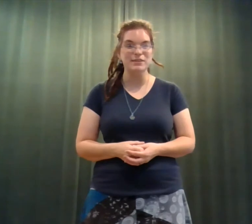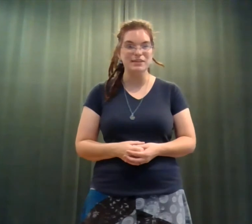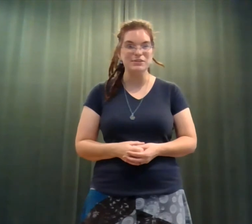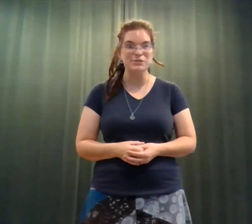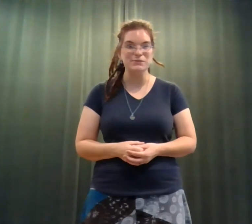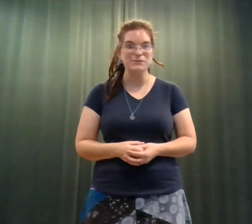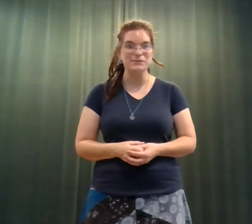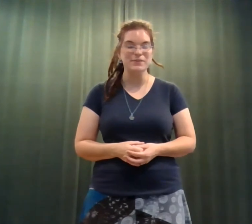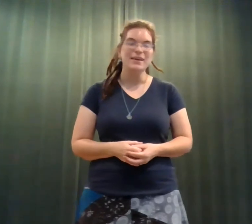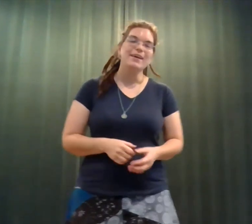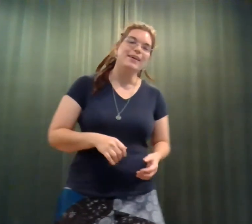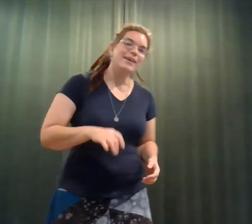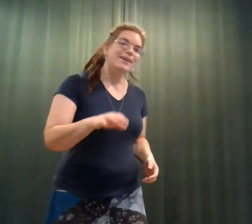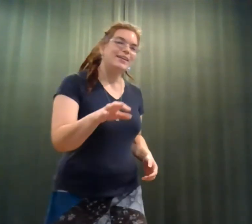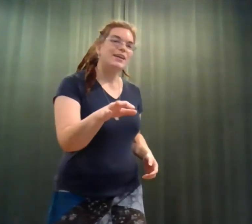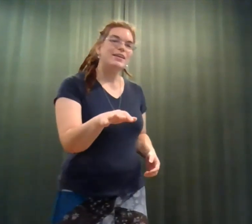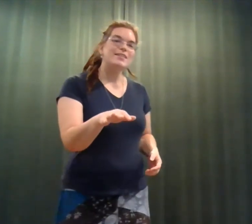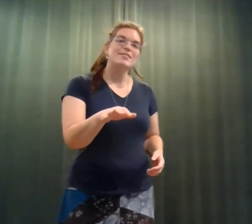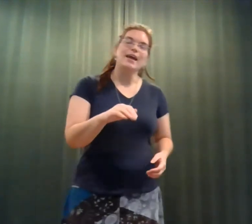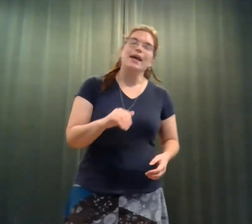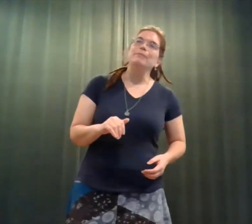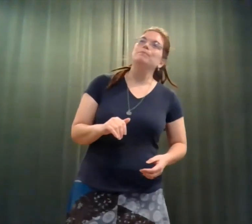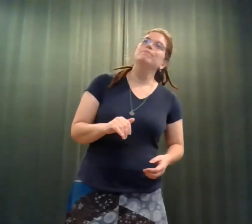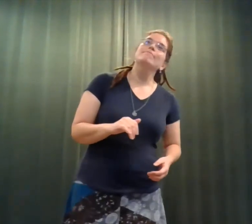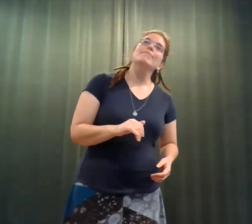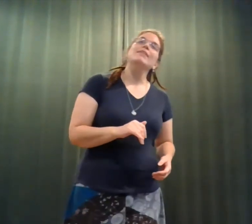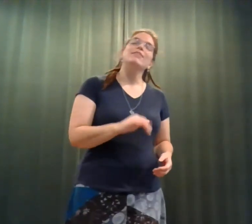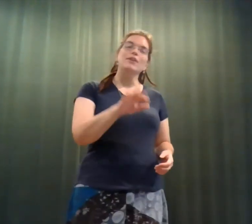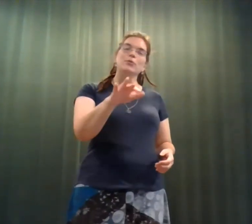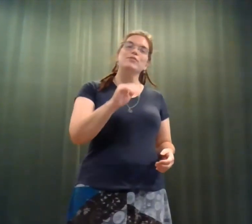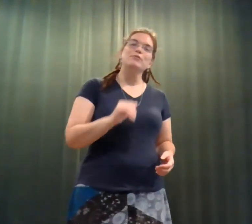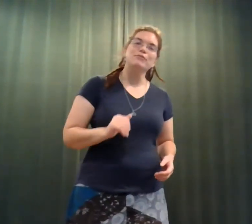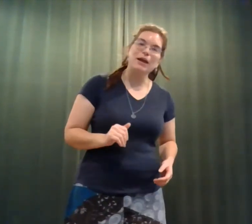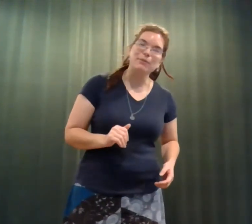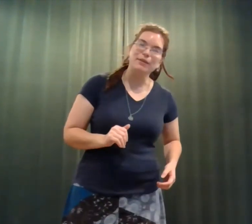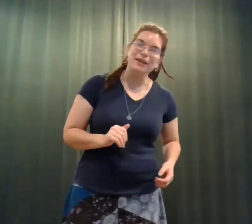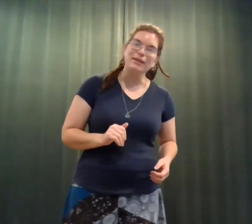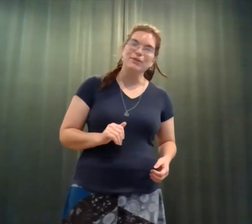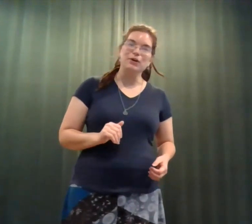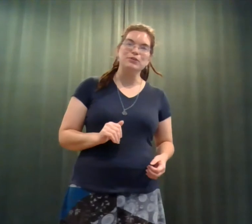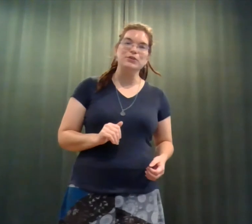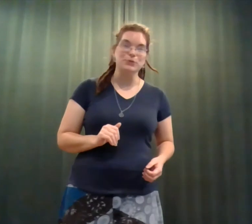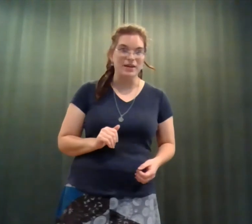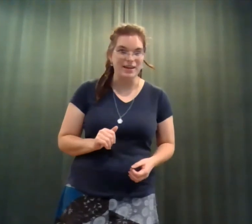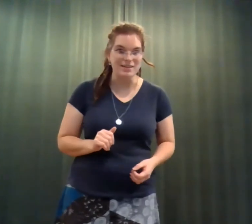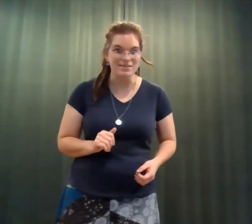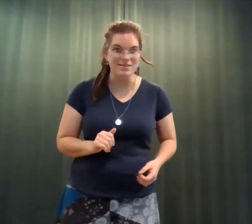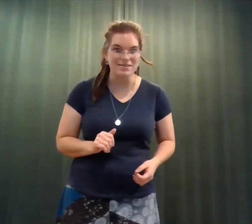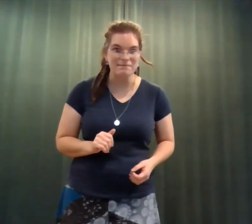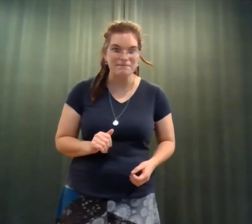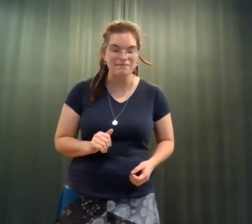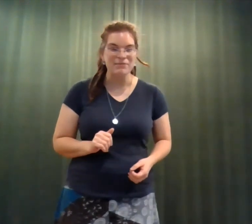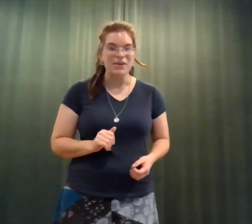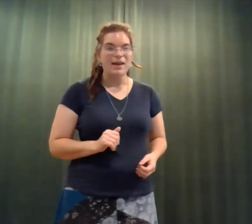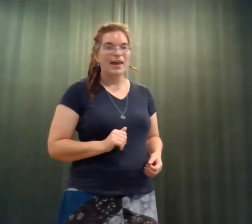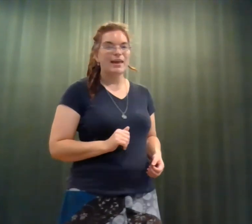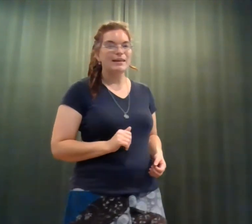village. Now, let's say there was a family called the Greens, and